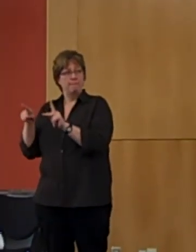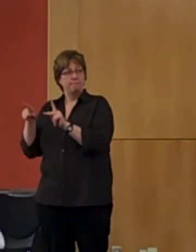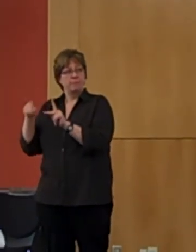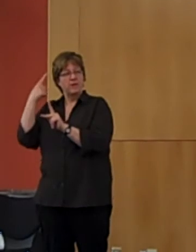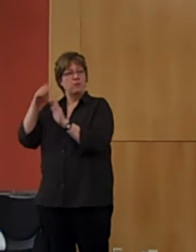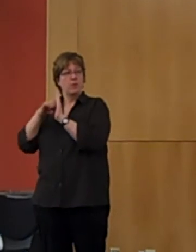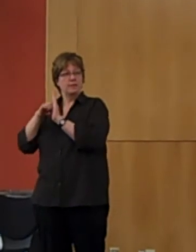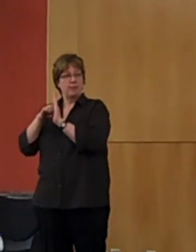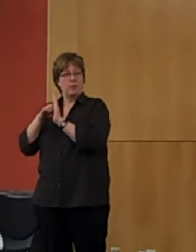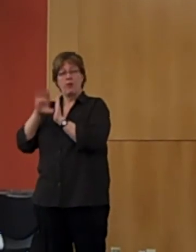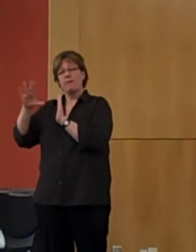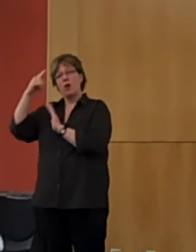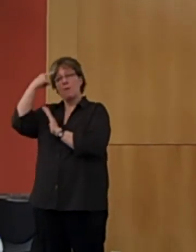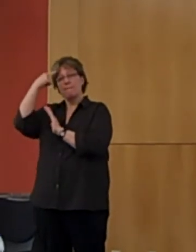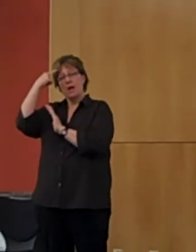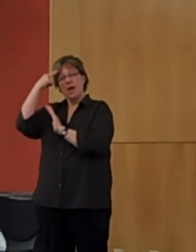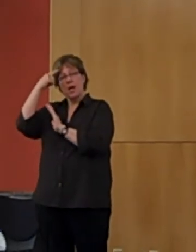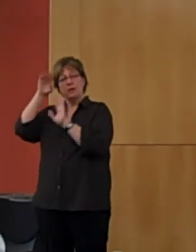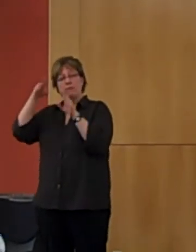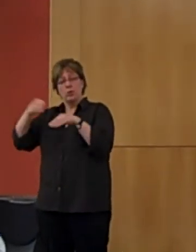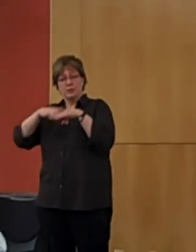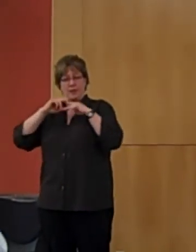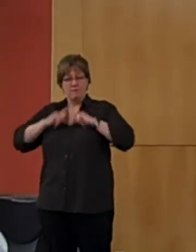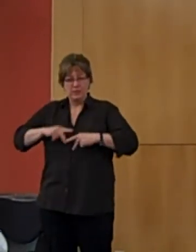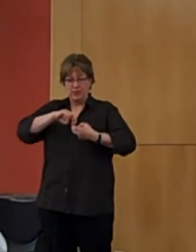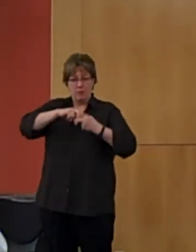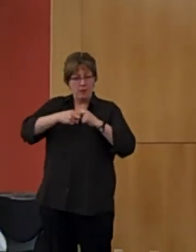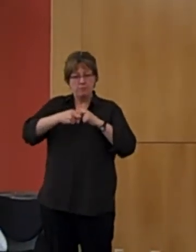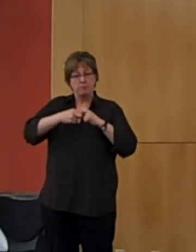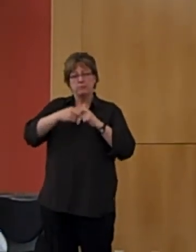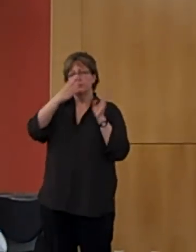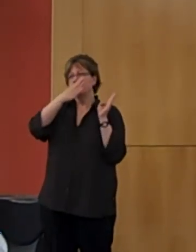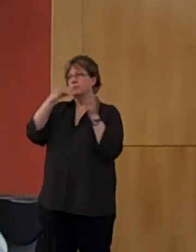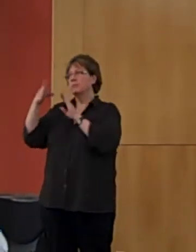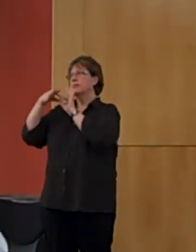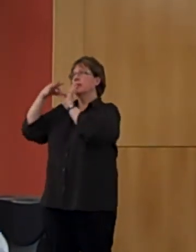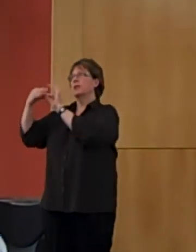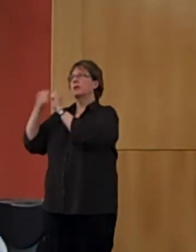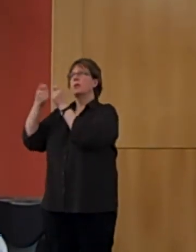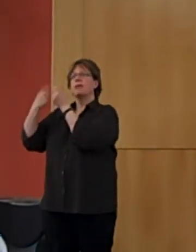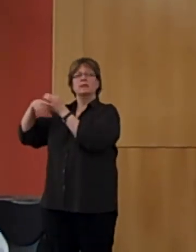mind away from physical ailments and instead contemplate their role in a larger spiritual universe.